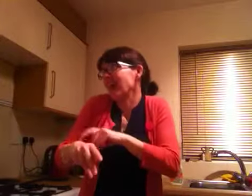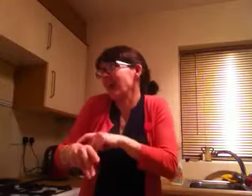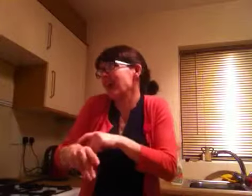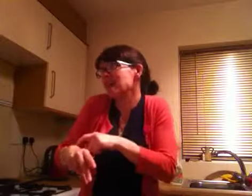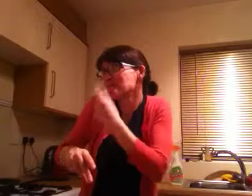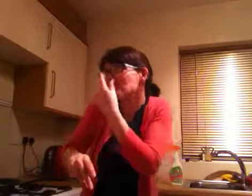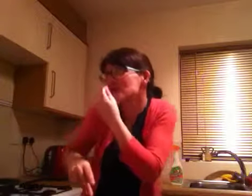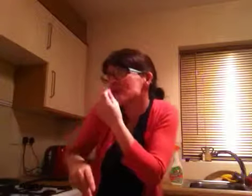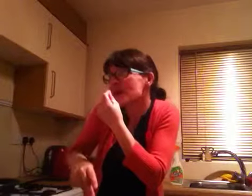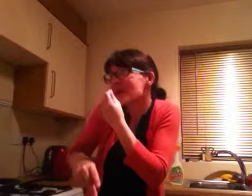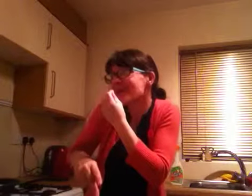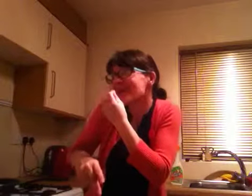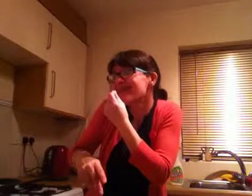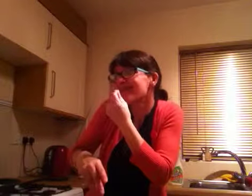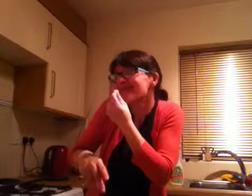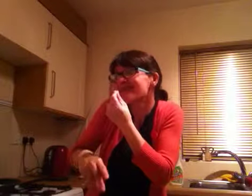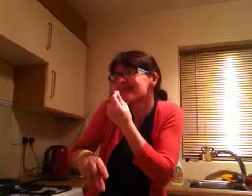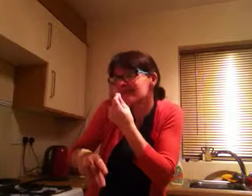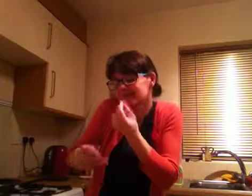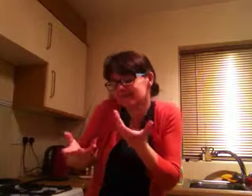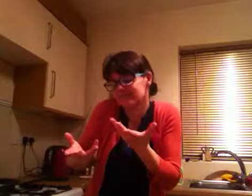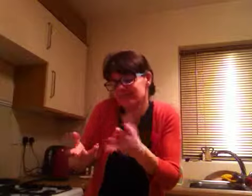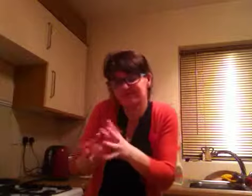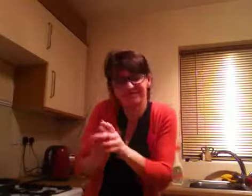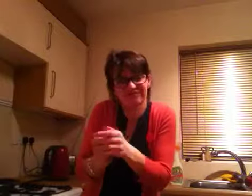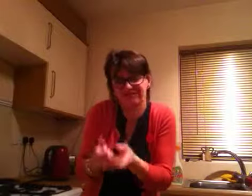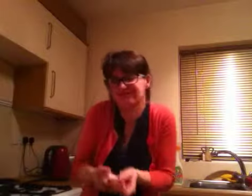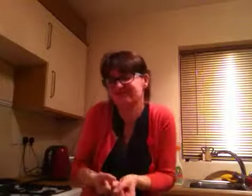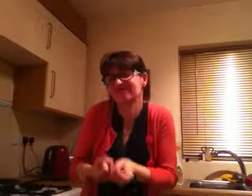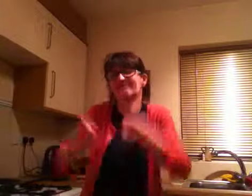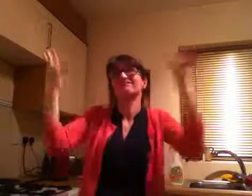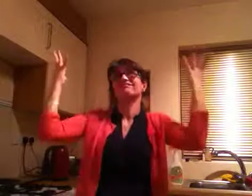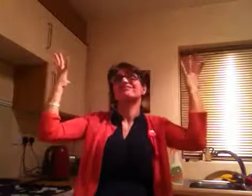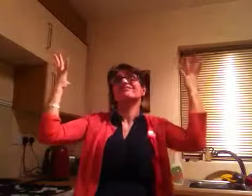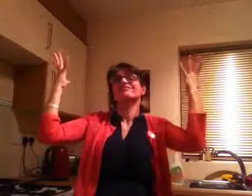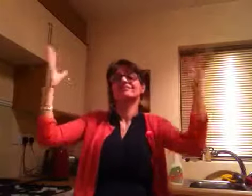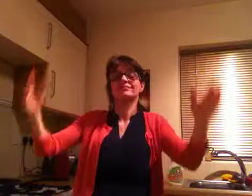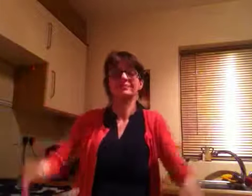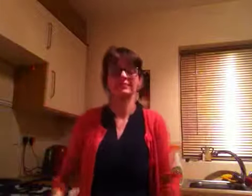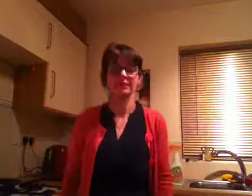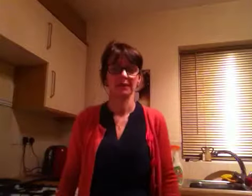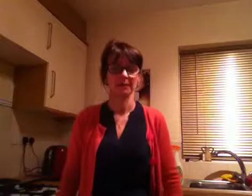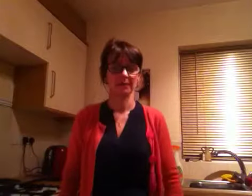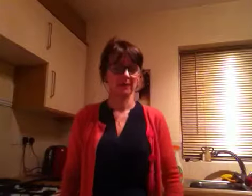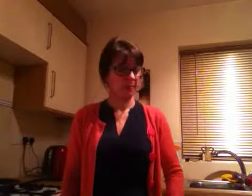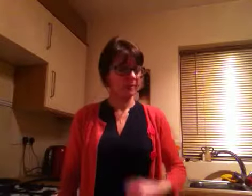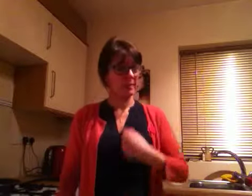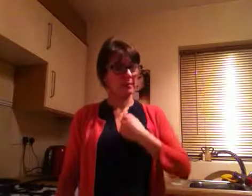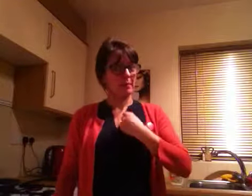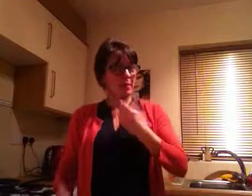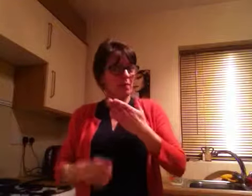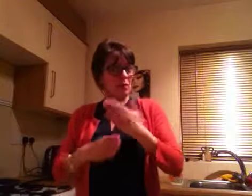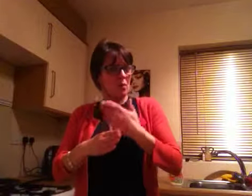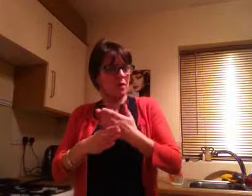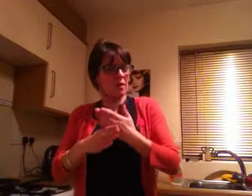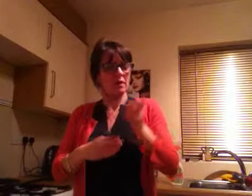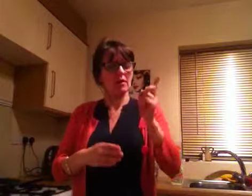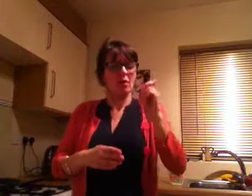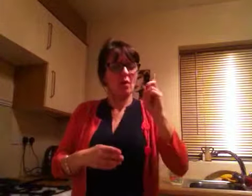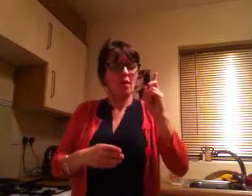Eventually, I just gave up. As a freelance journalist, I normally work from home.